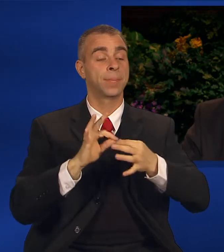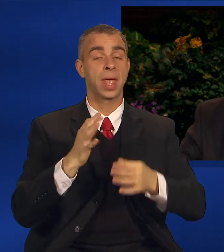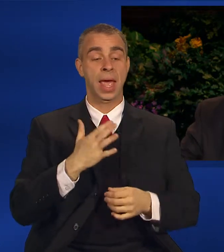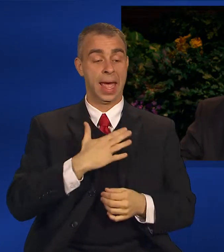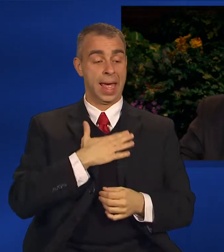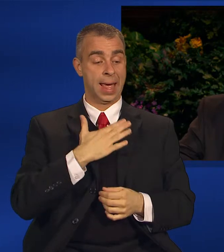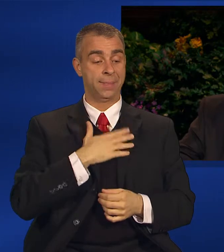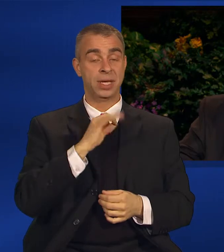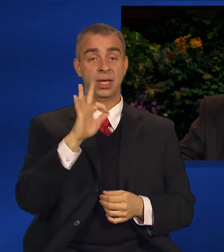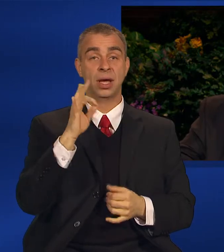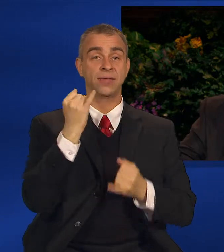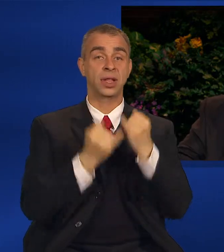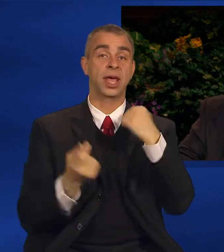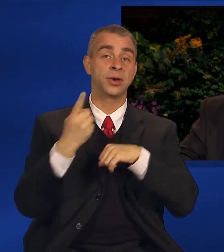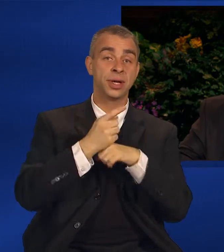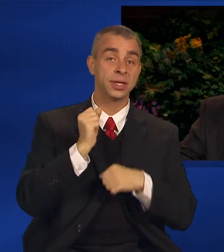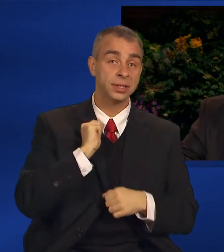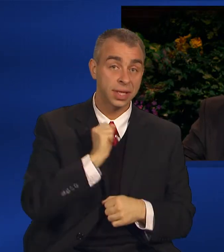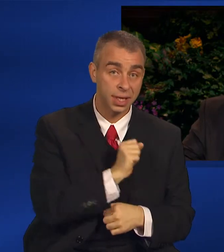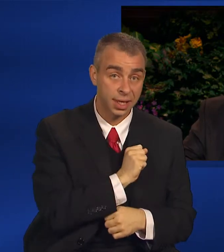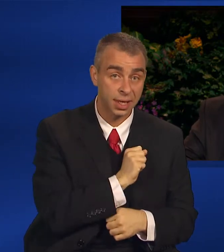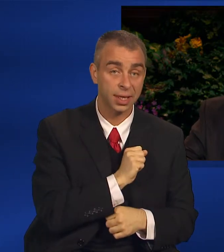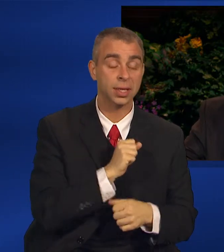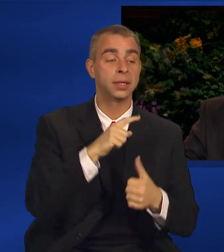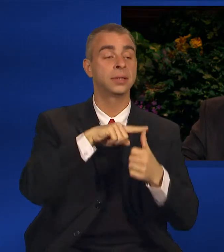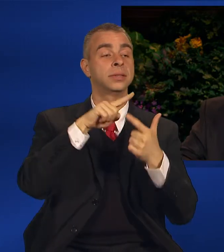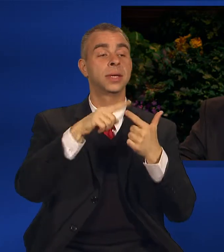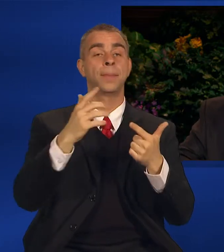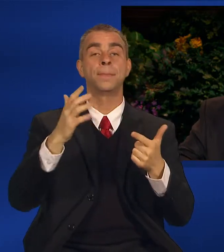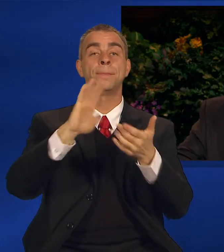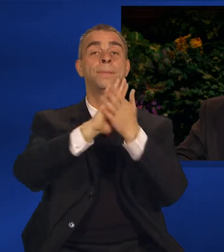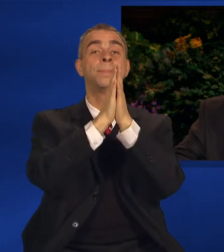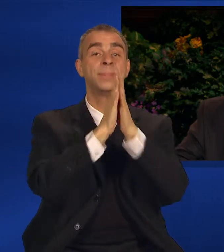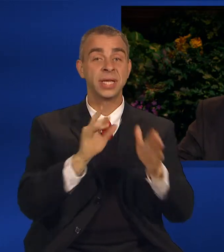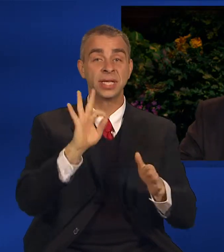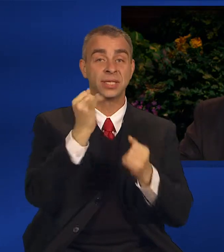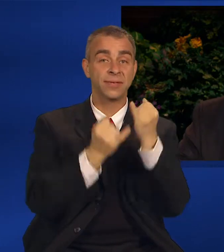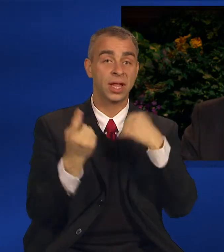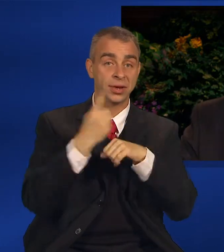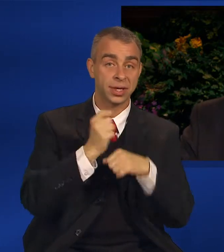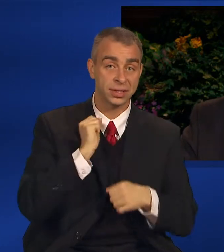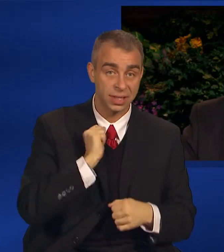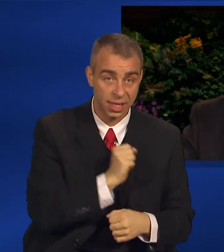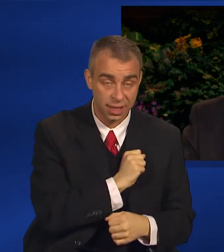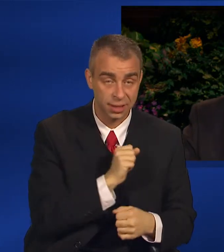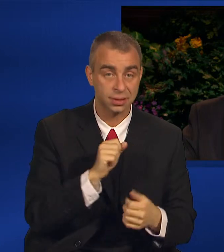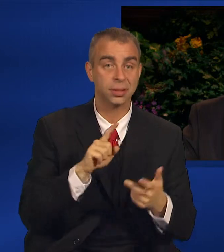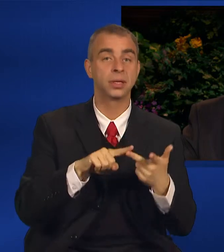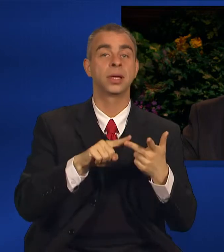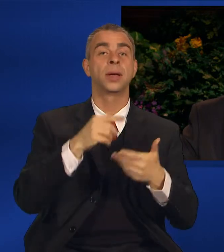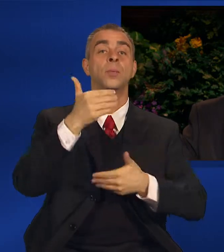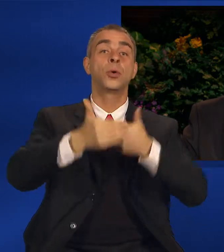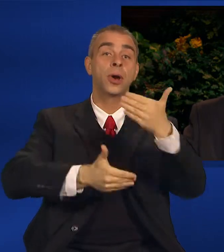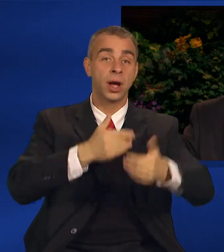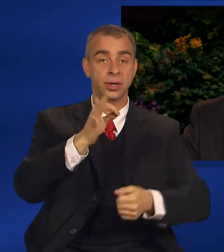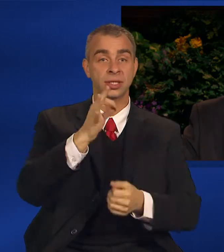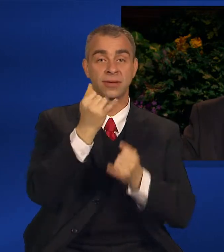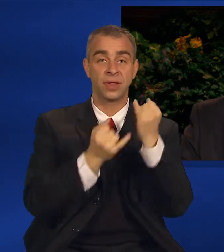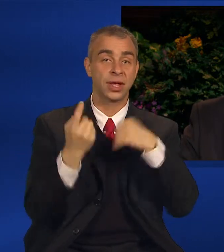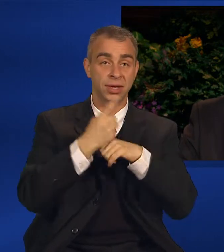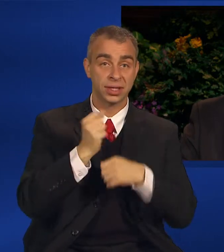the peace of the Latter-day Saints, the progress of the Latter-day Saints,